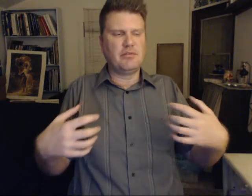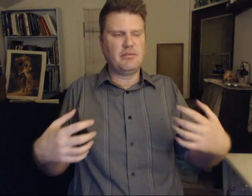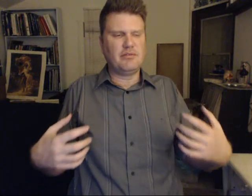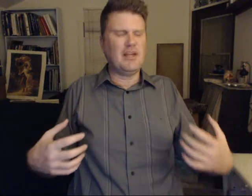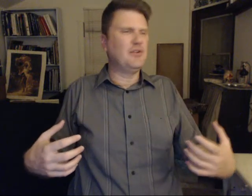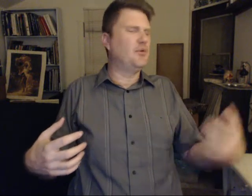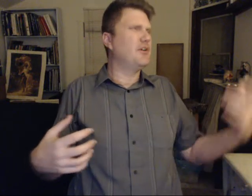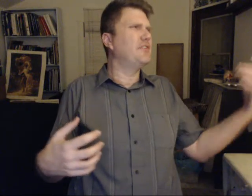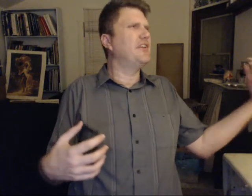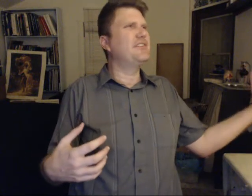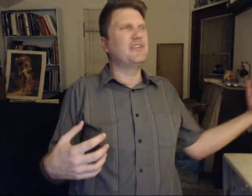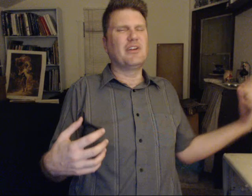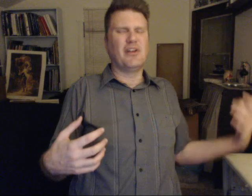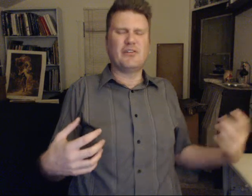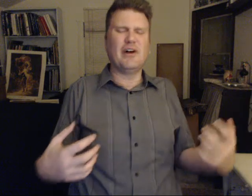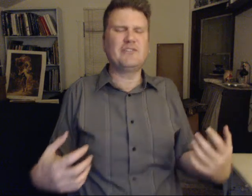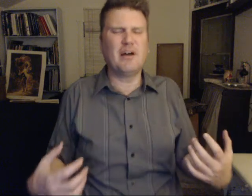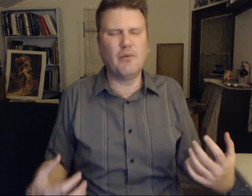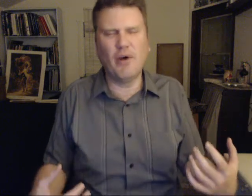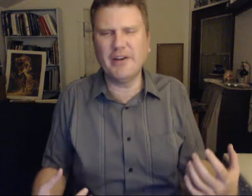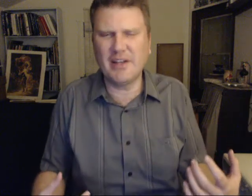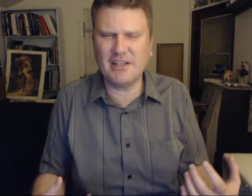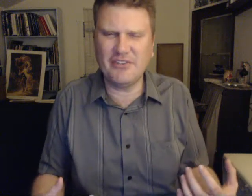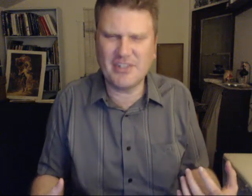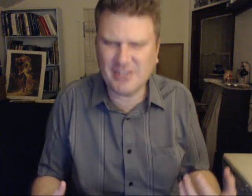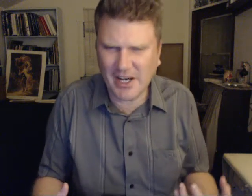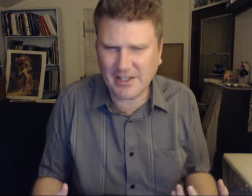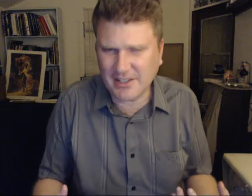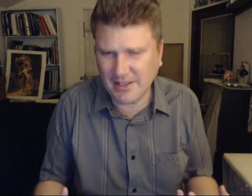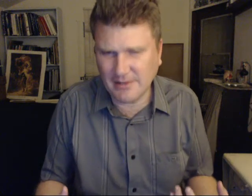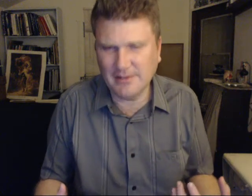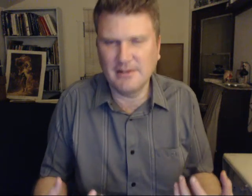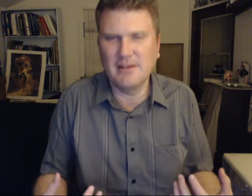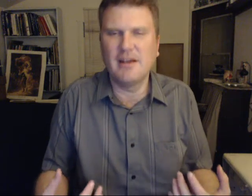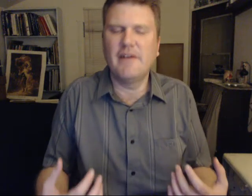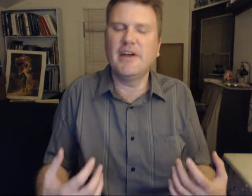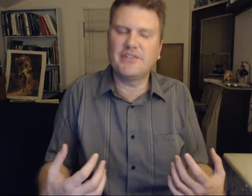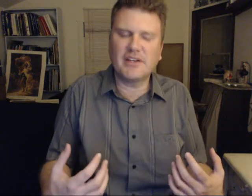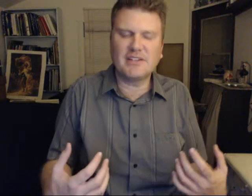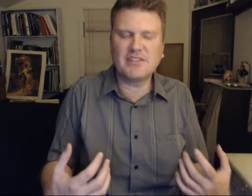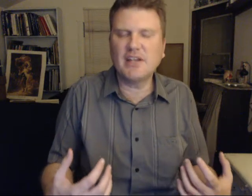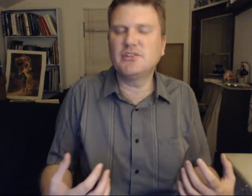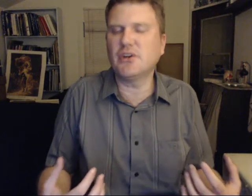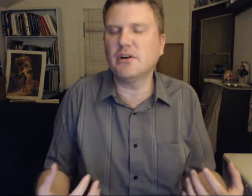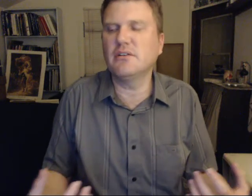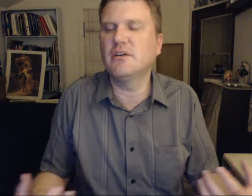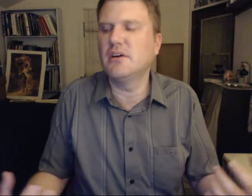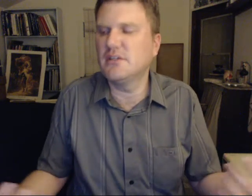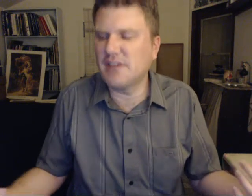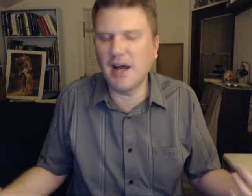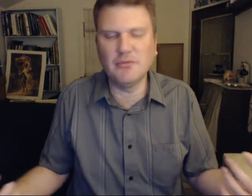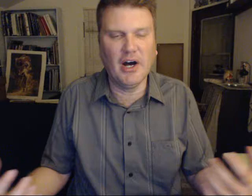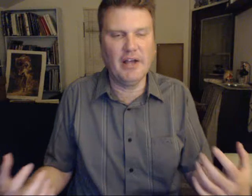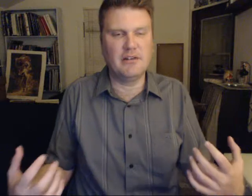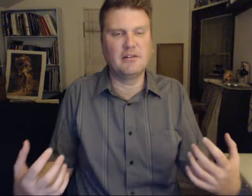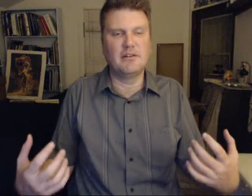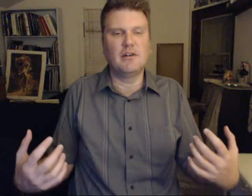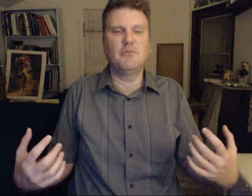That you were in this another lifetime, and why not give it a shot again. Yes, they can change your timeline. But